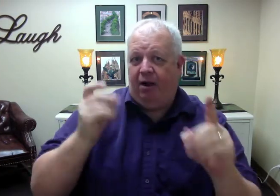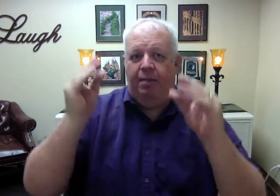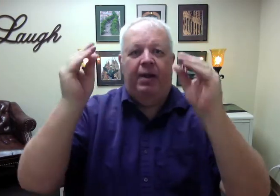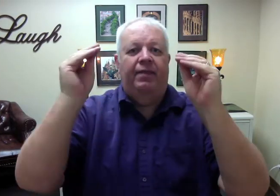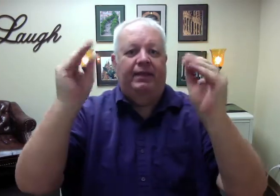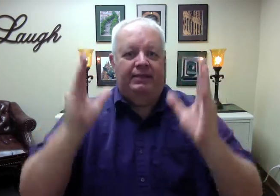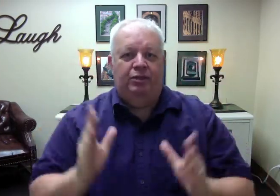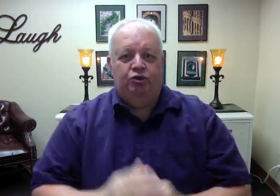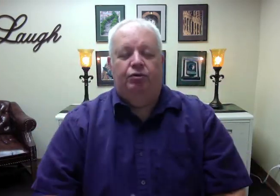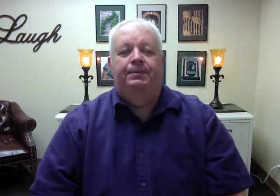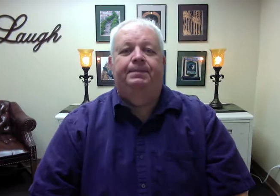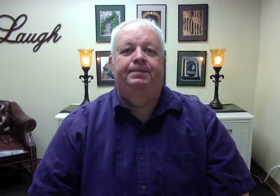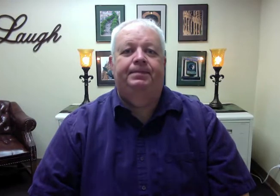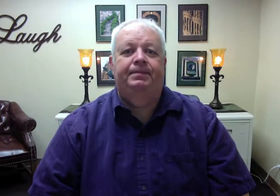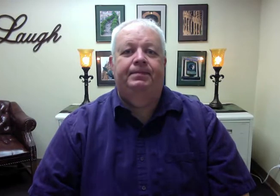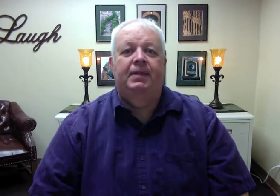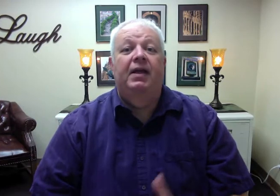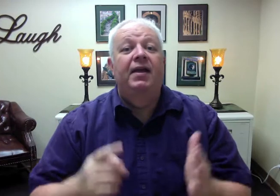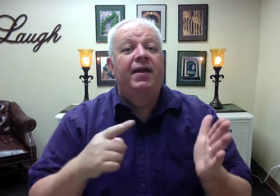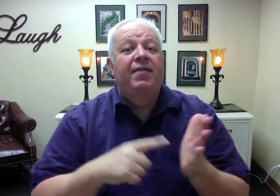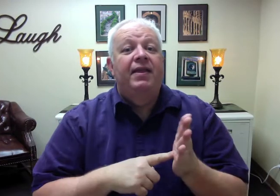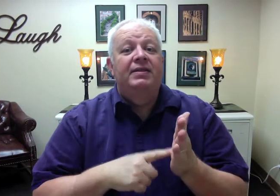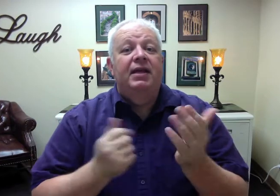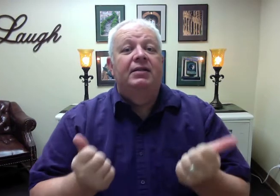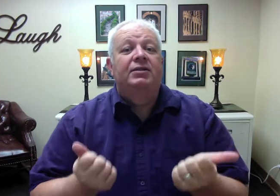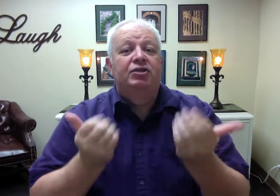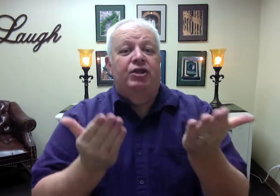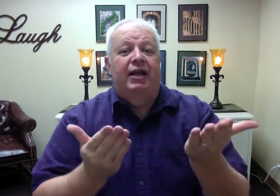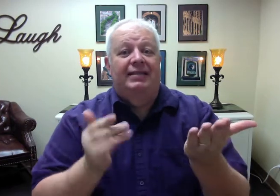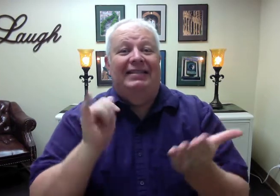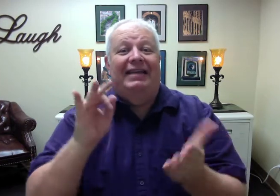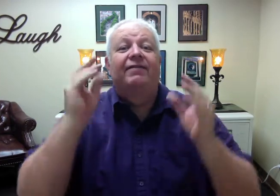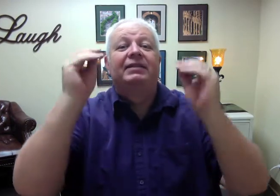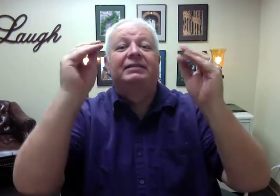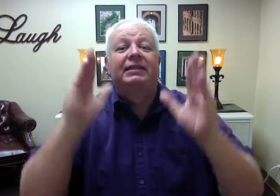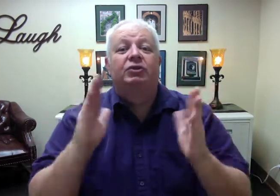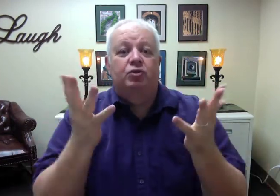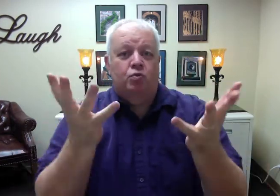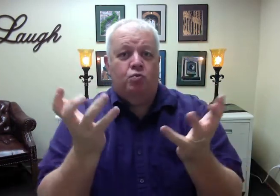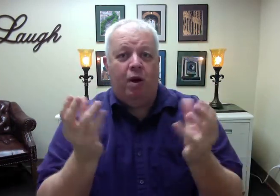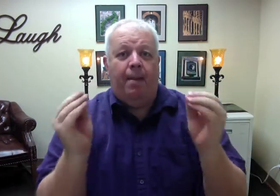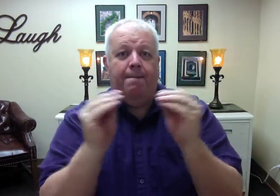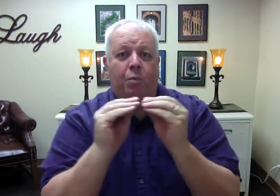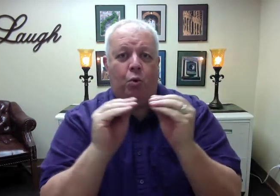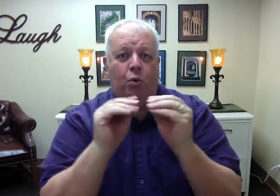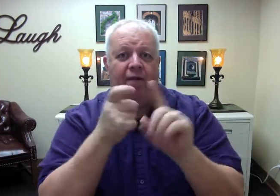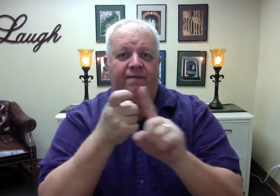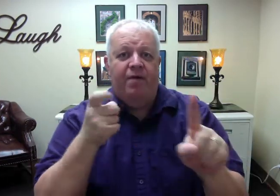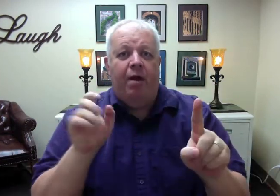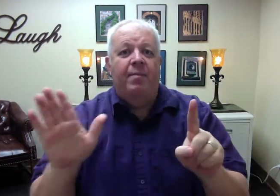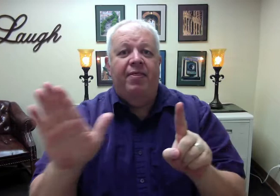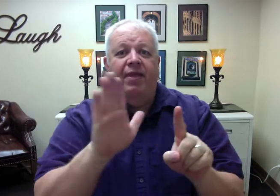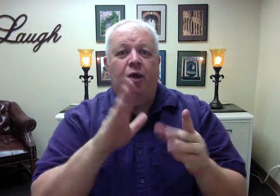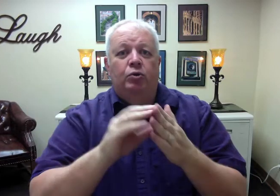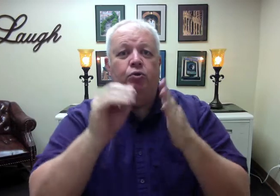This would suggest that if teachers want more from their students, they should expect more.